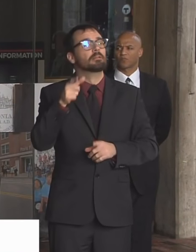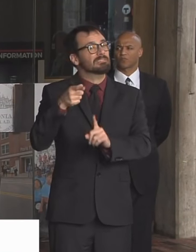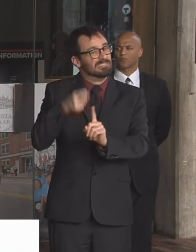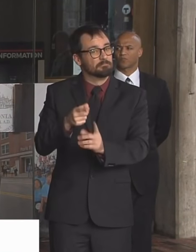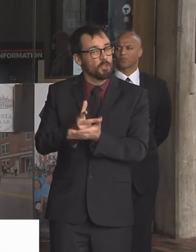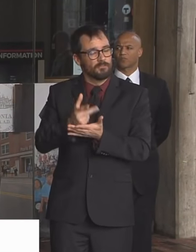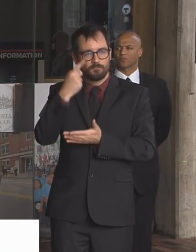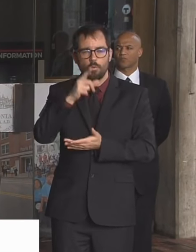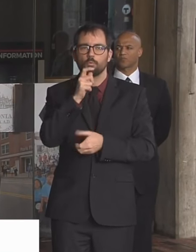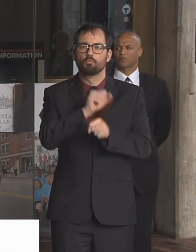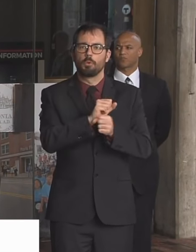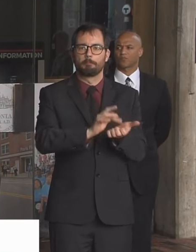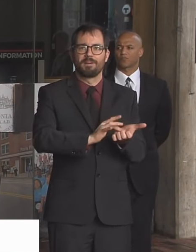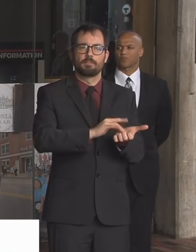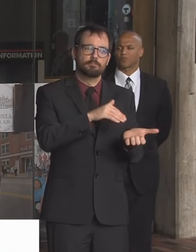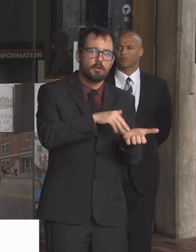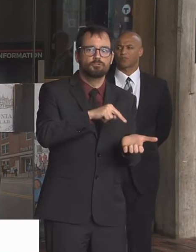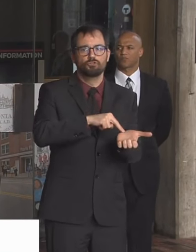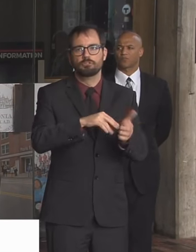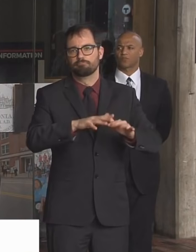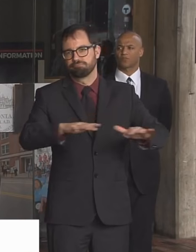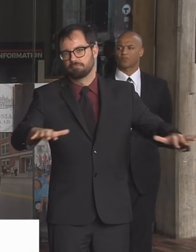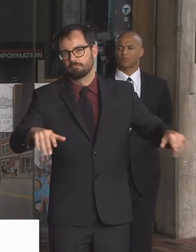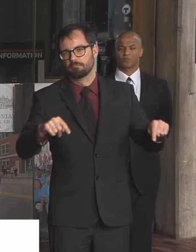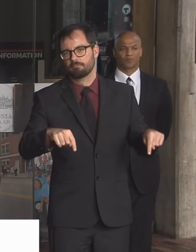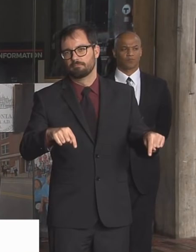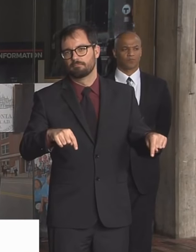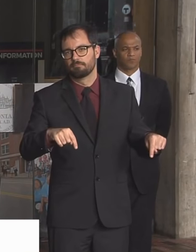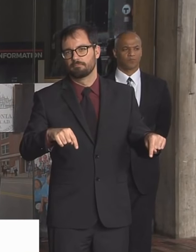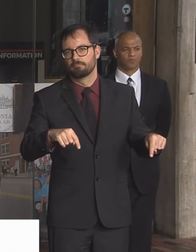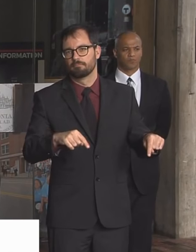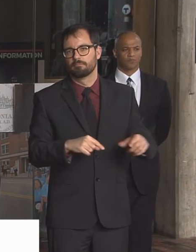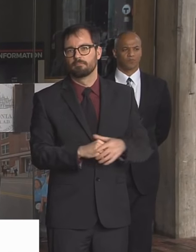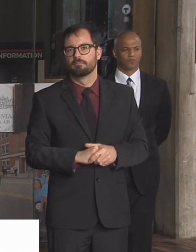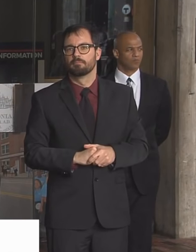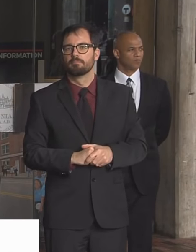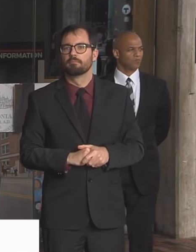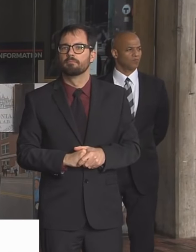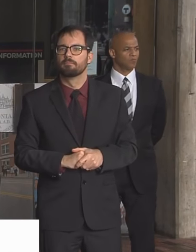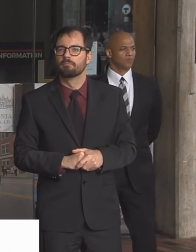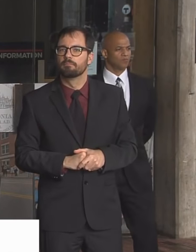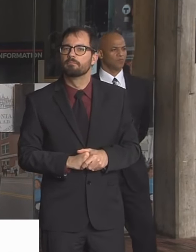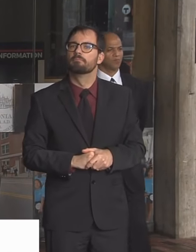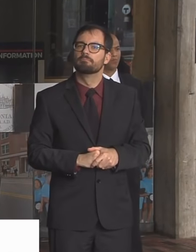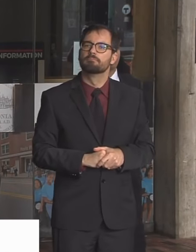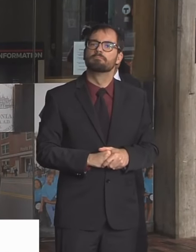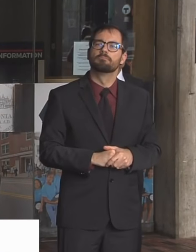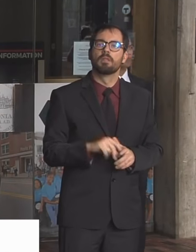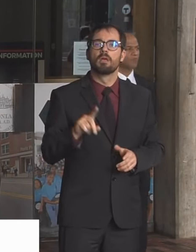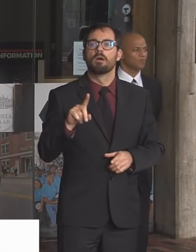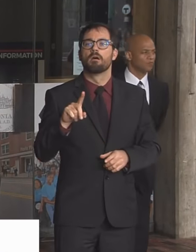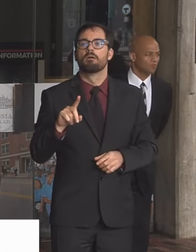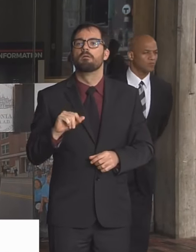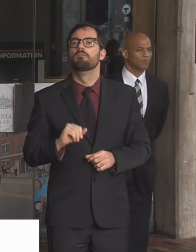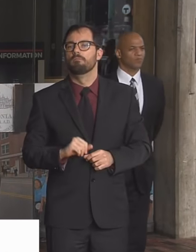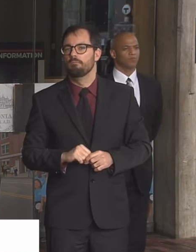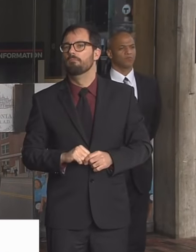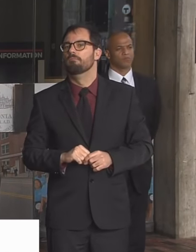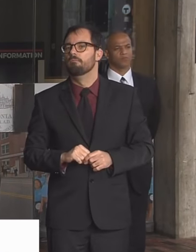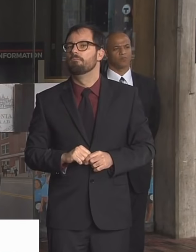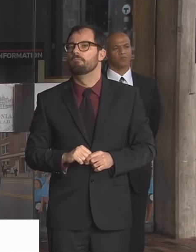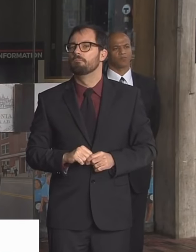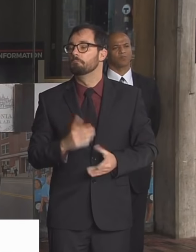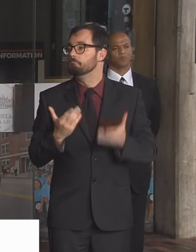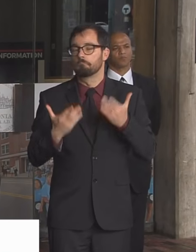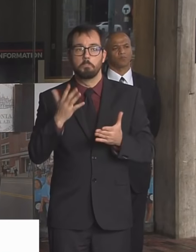and we already have 12 12 responses and by the time i go up to the office we might have more i would just wonder what's the biggest challenge that you're facing today is